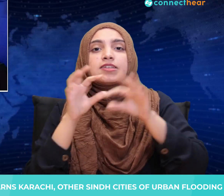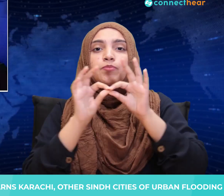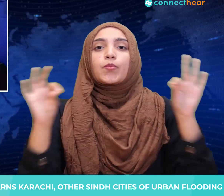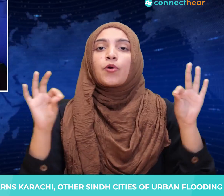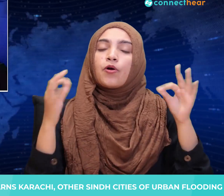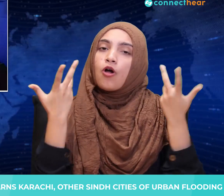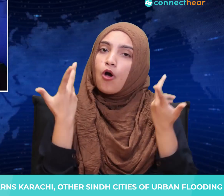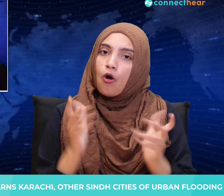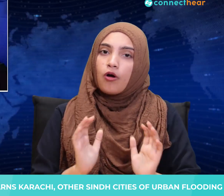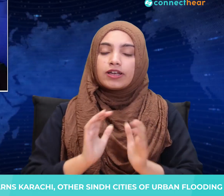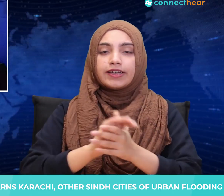31.